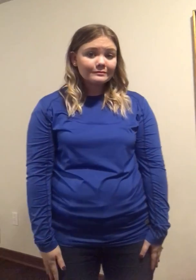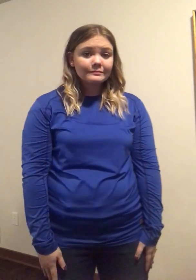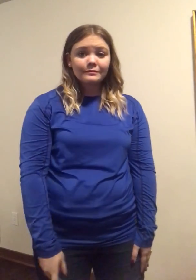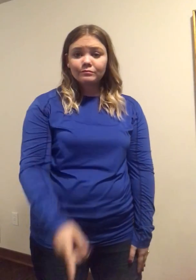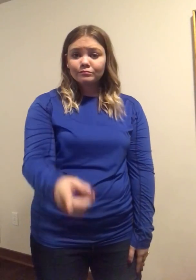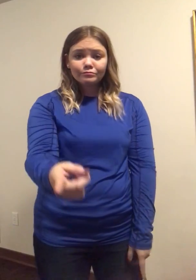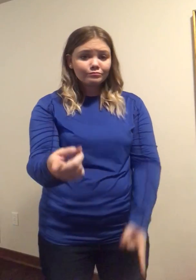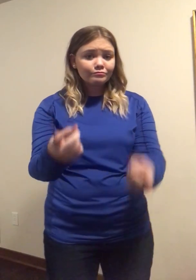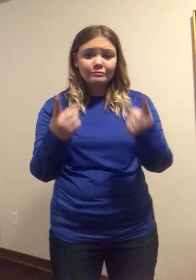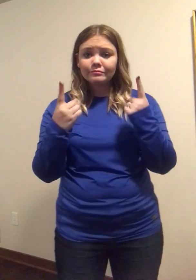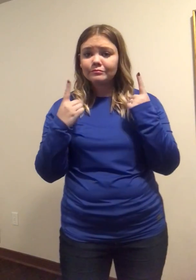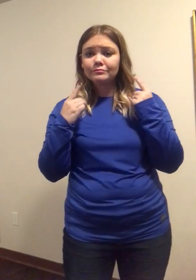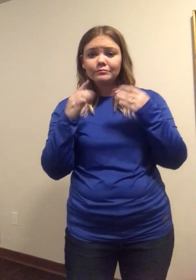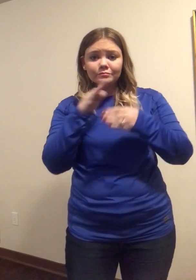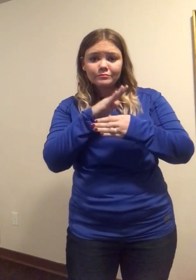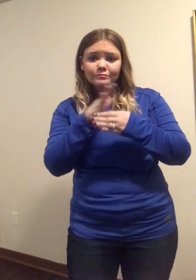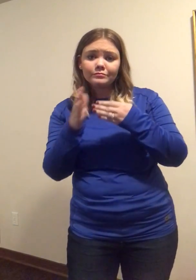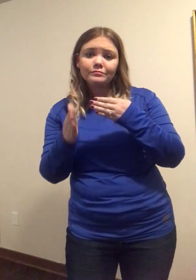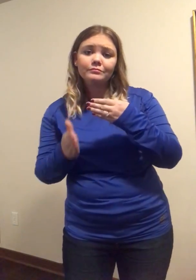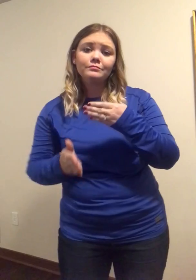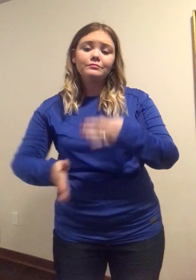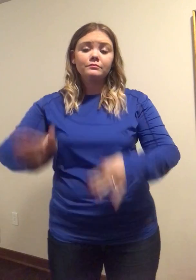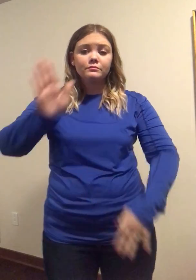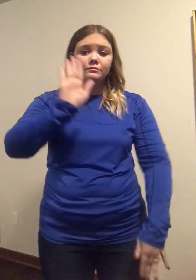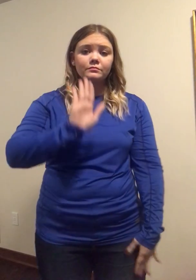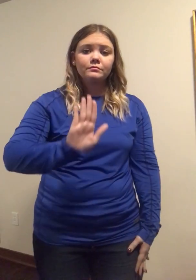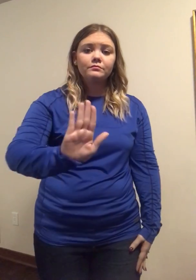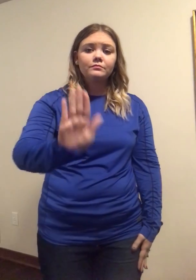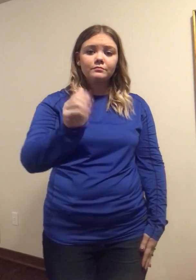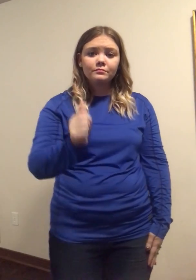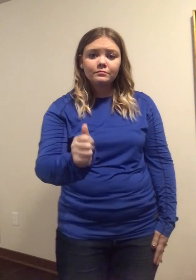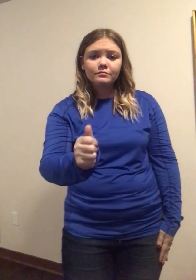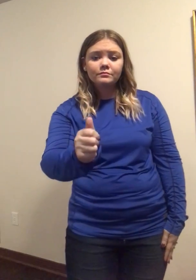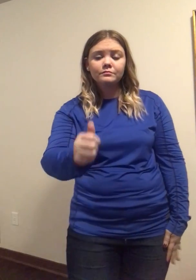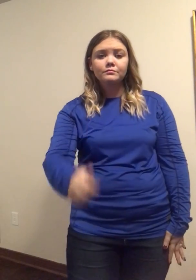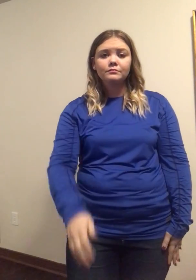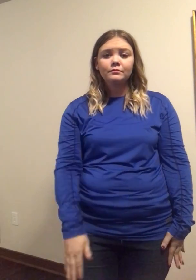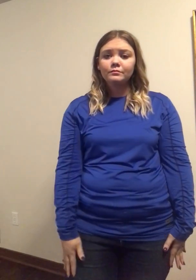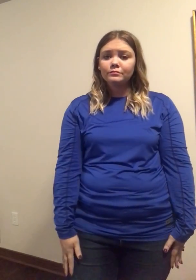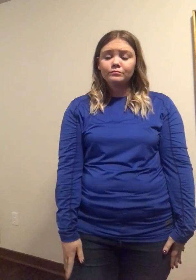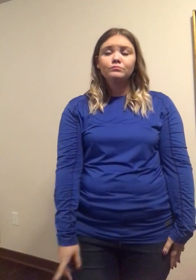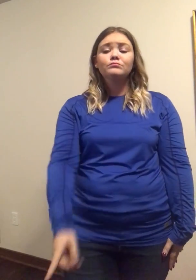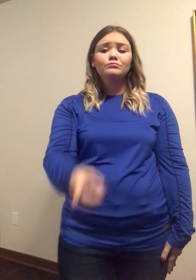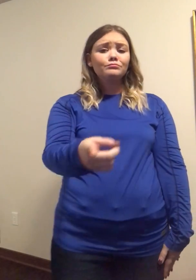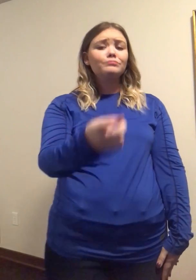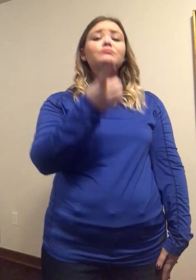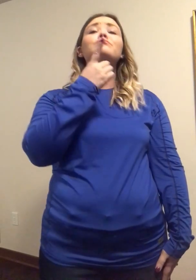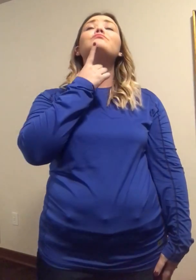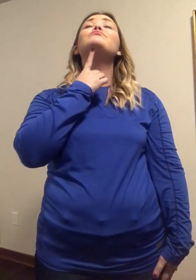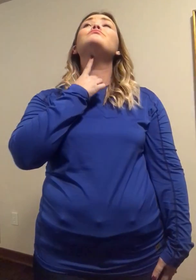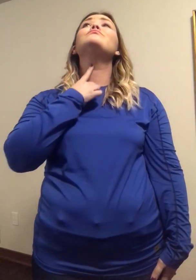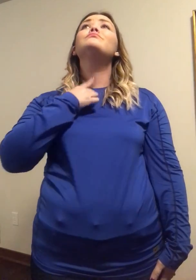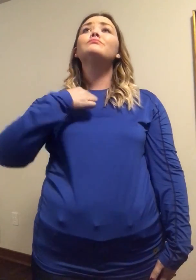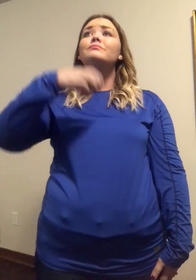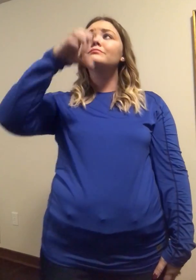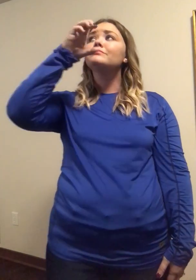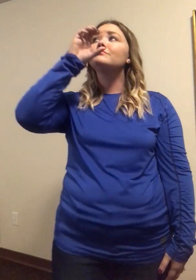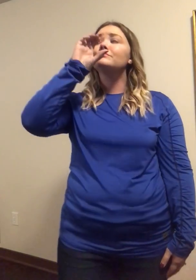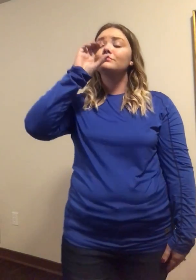Have you come to the end of the sale? Do you thirst for a